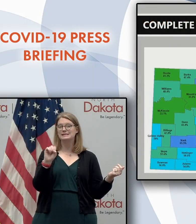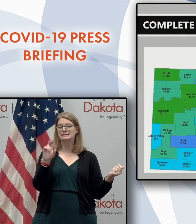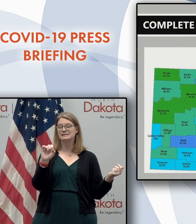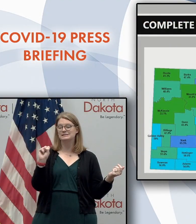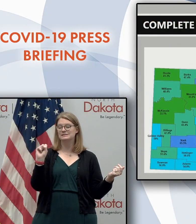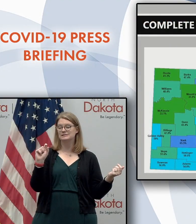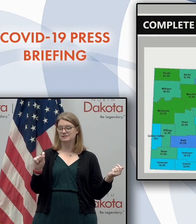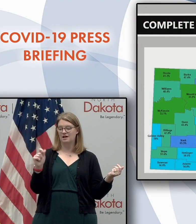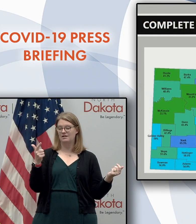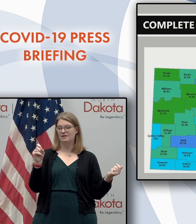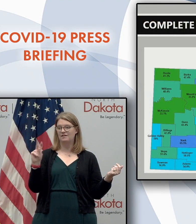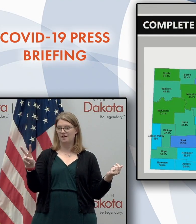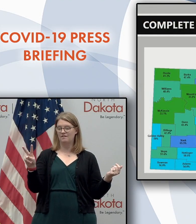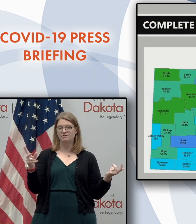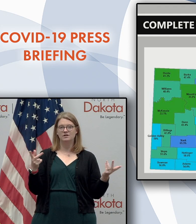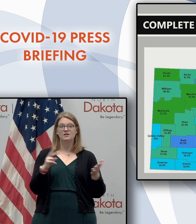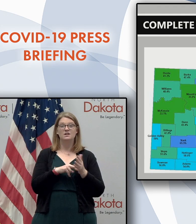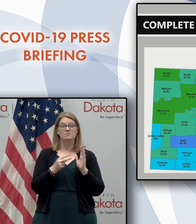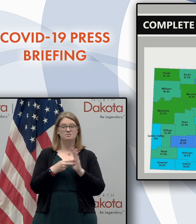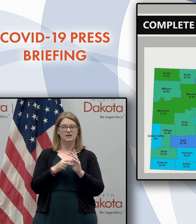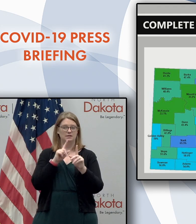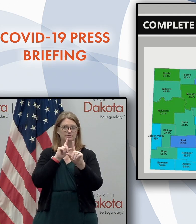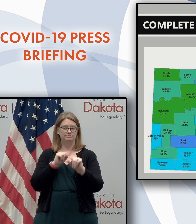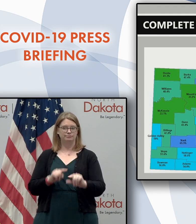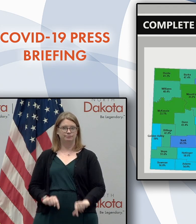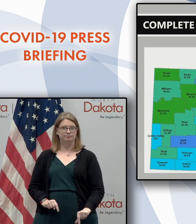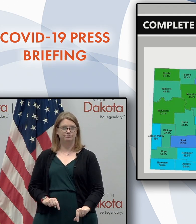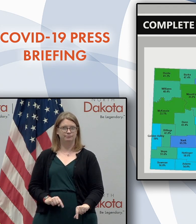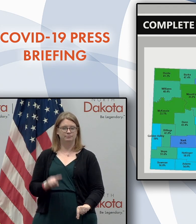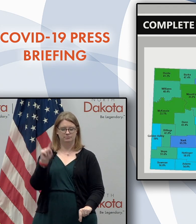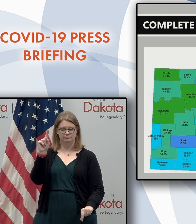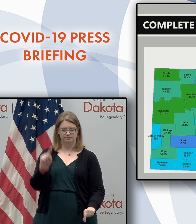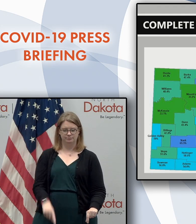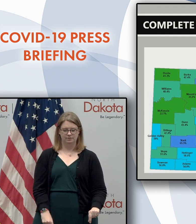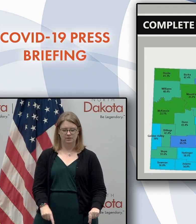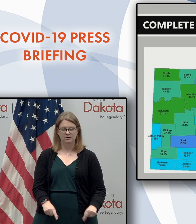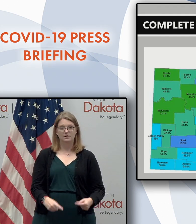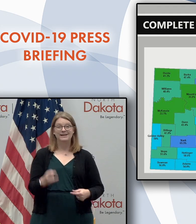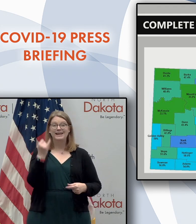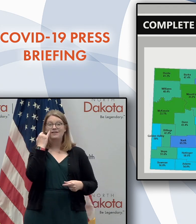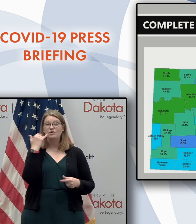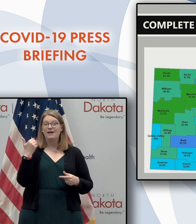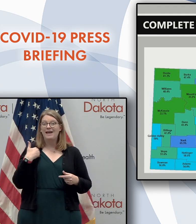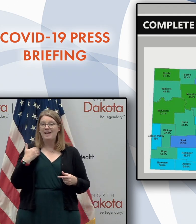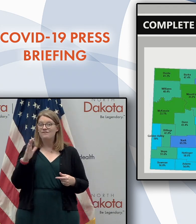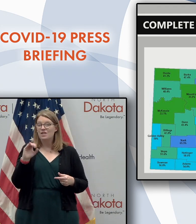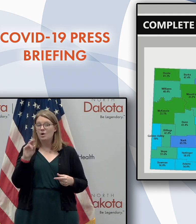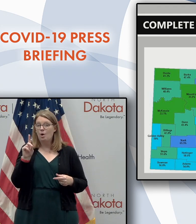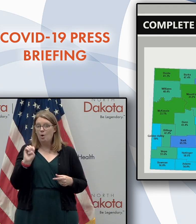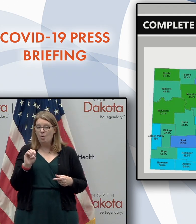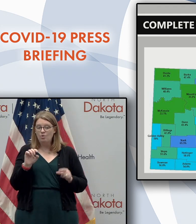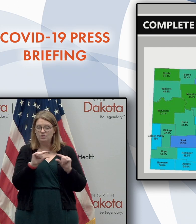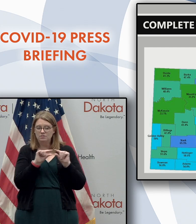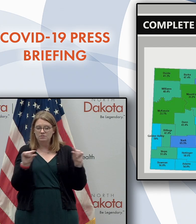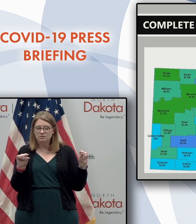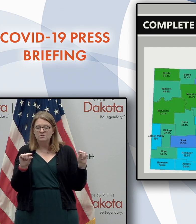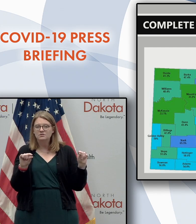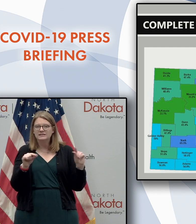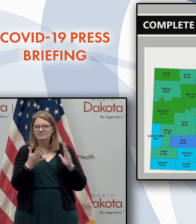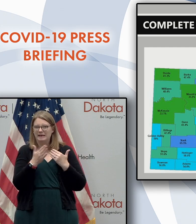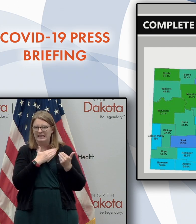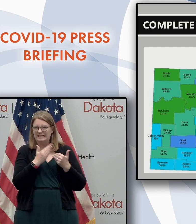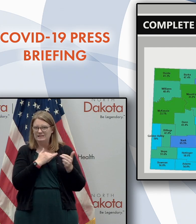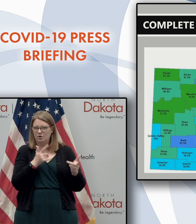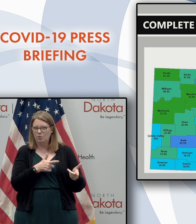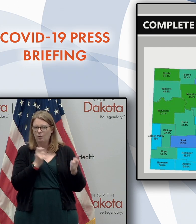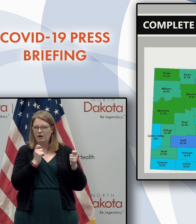and you can, can respond without the code that was sent to your house. But if you do have that code, that'll make things easier